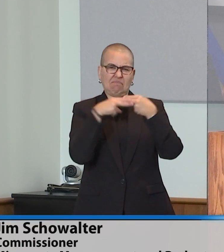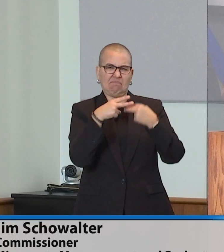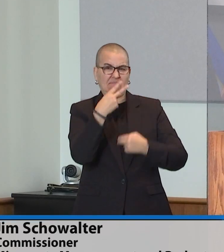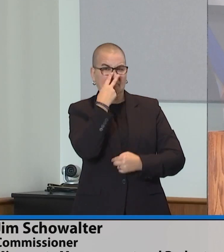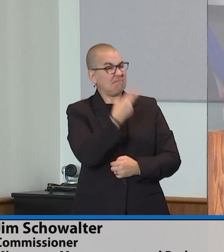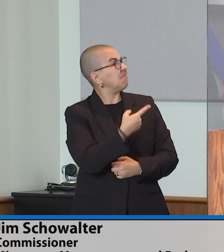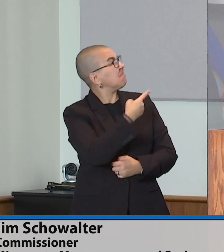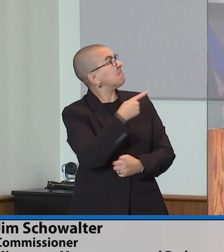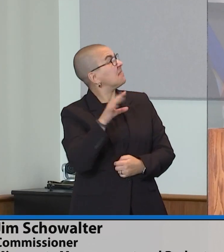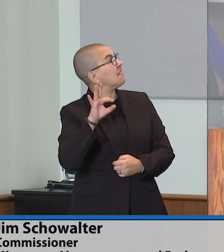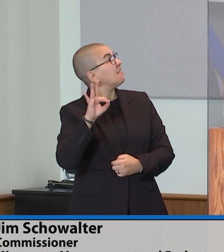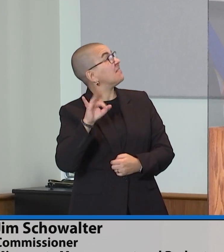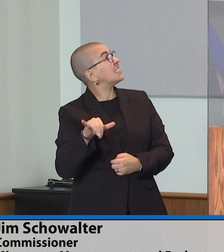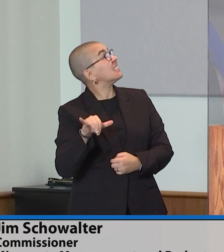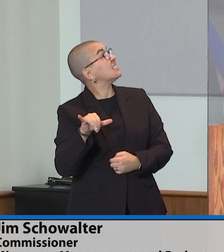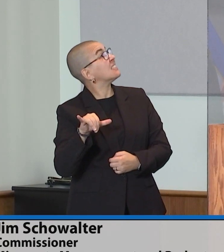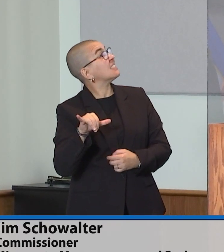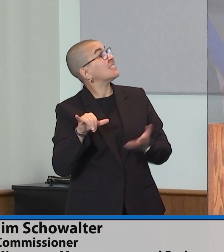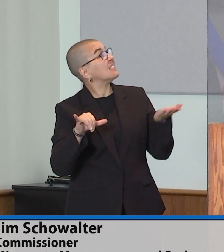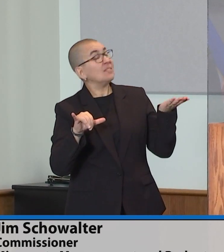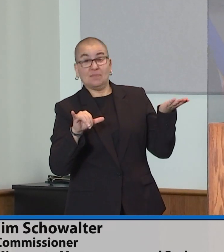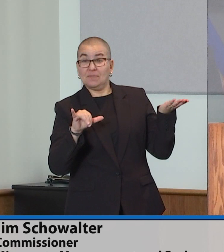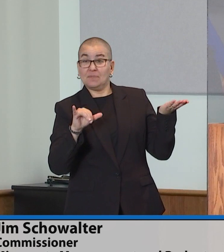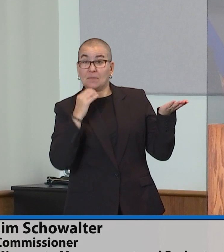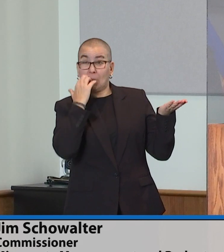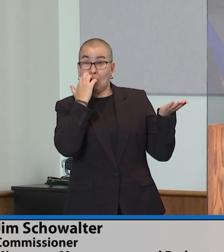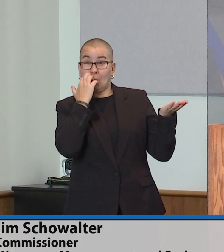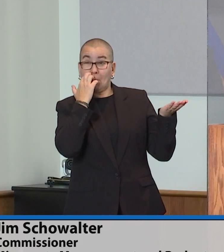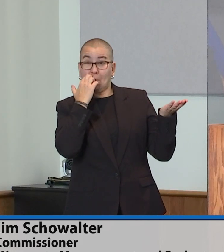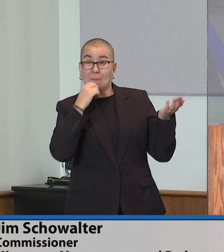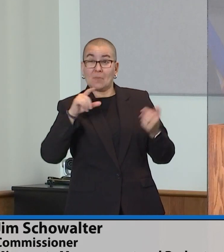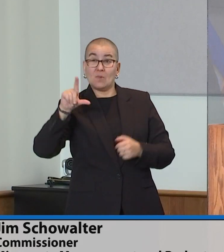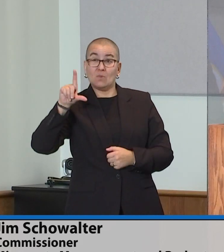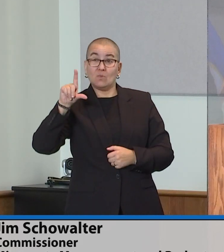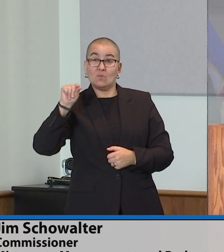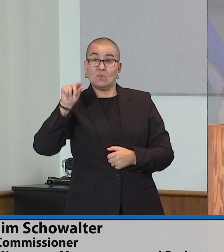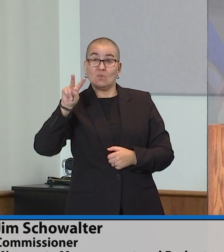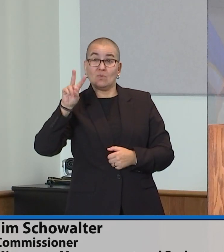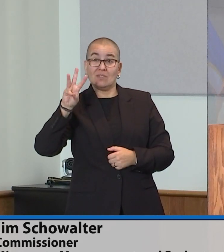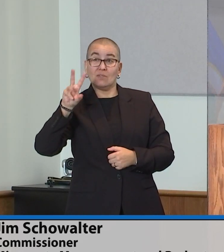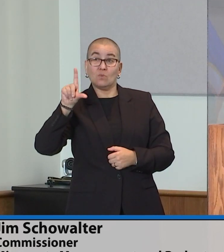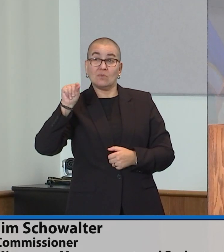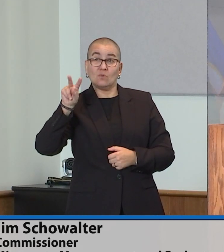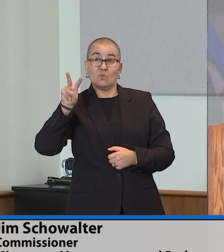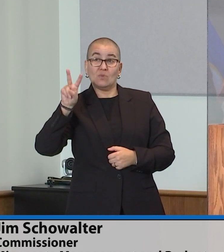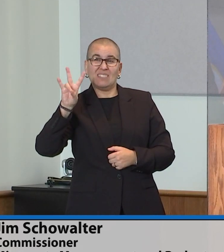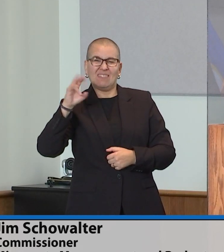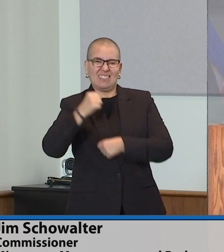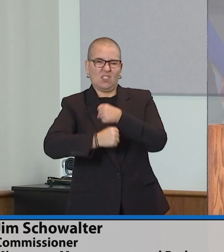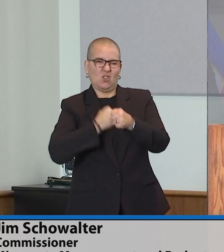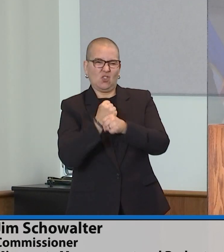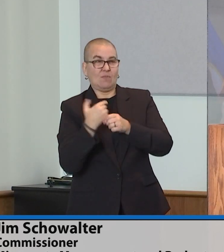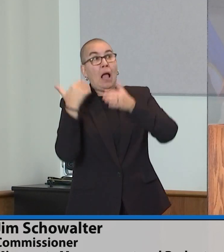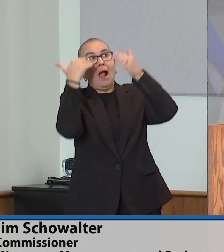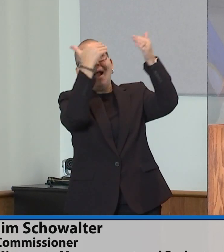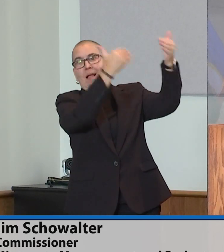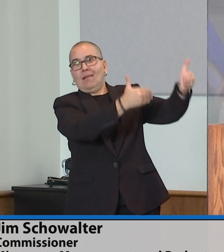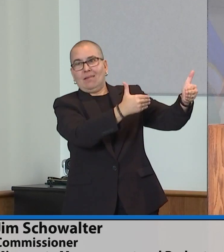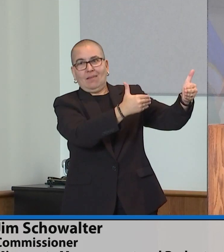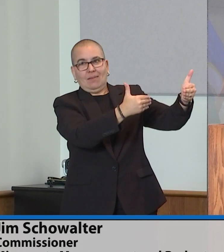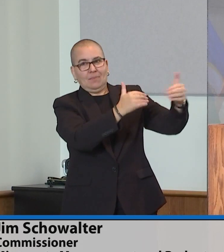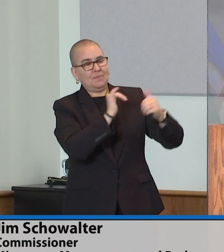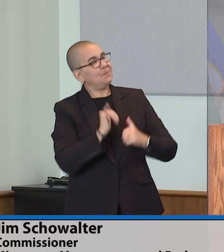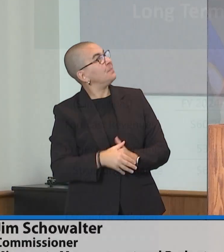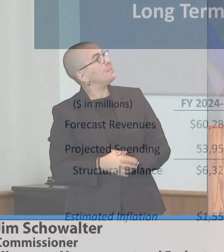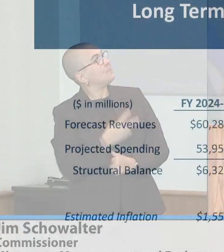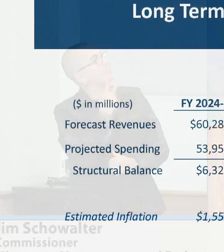forecast anticipates revenues to exceed spending obligations throughout these years. What you see on this slide is also part